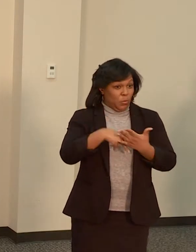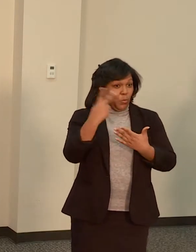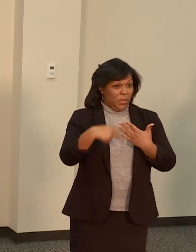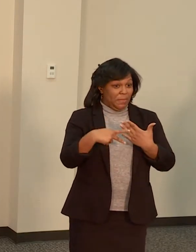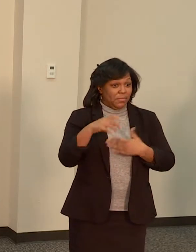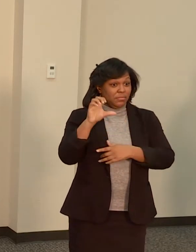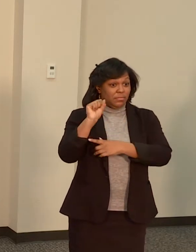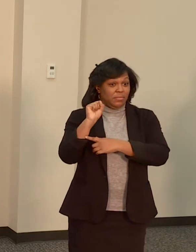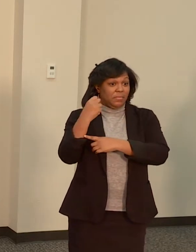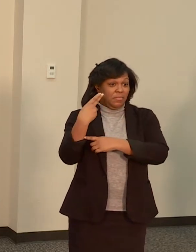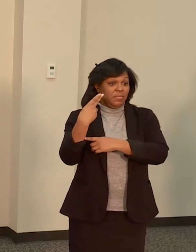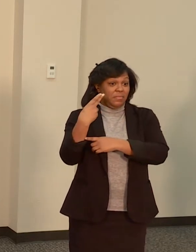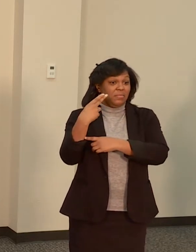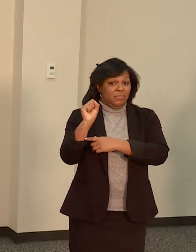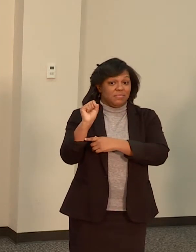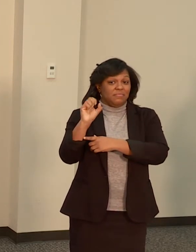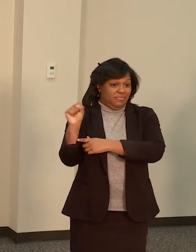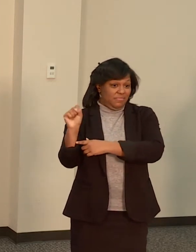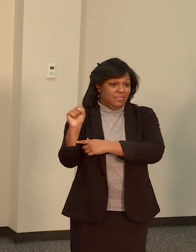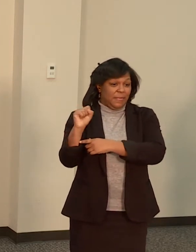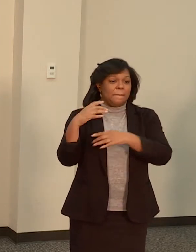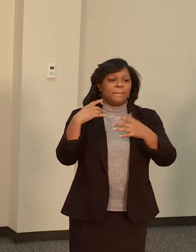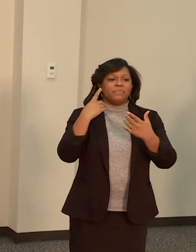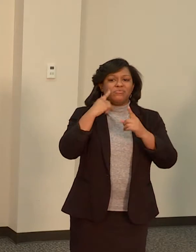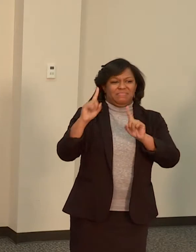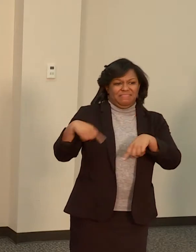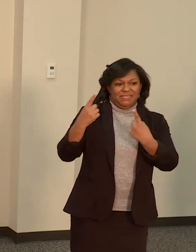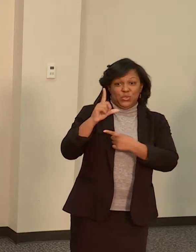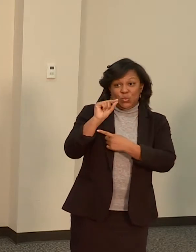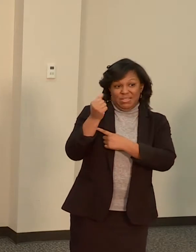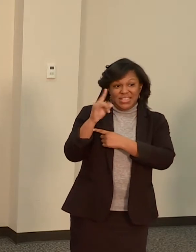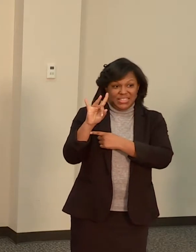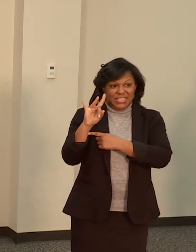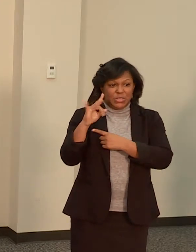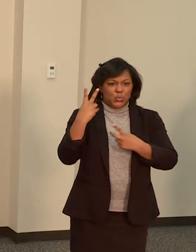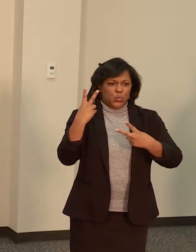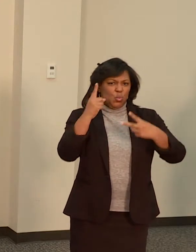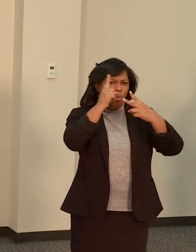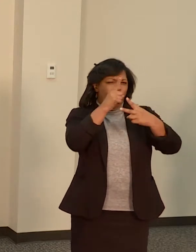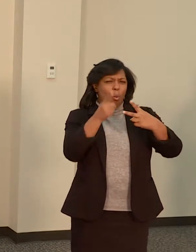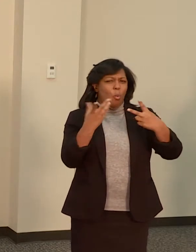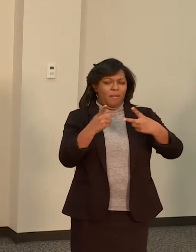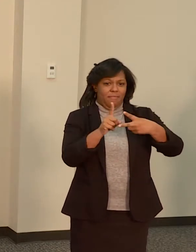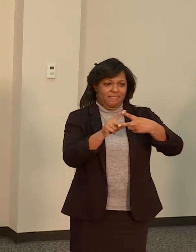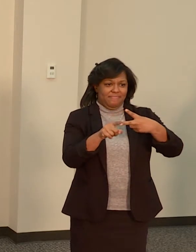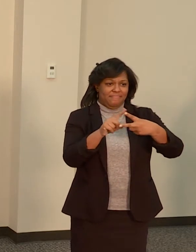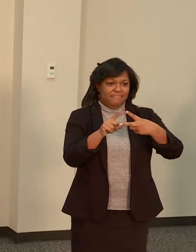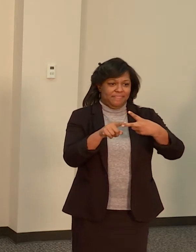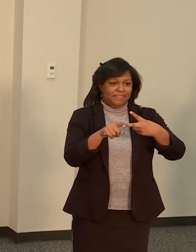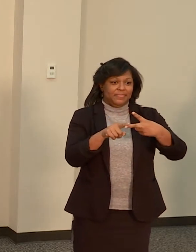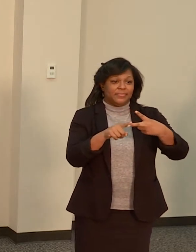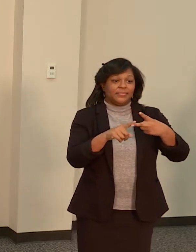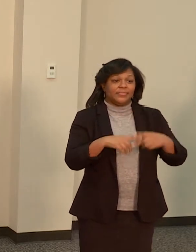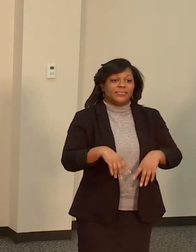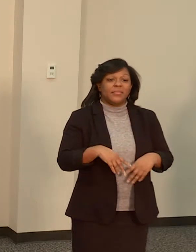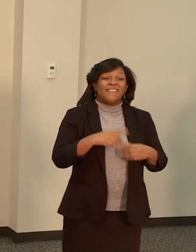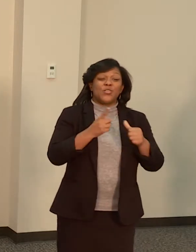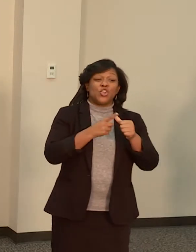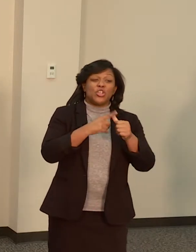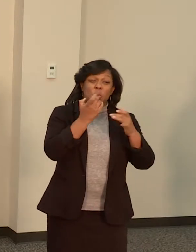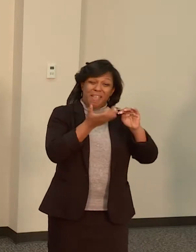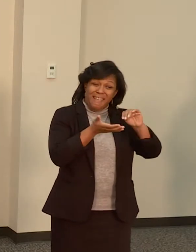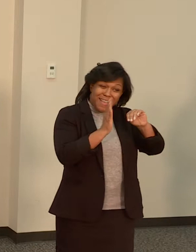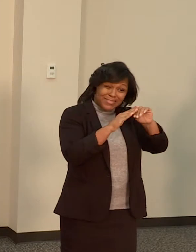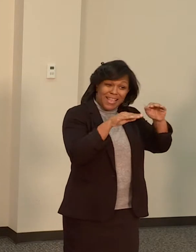with two overarching goals. The initiative was designed first to increase access to housing and